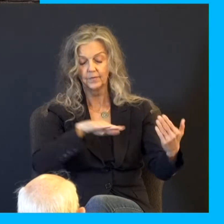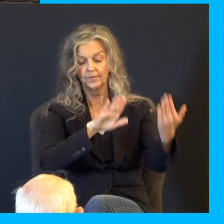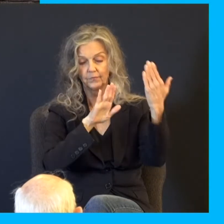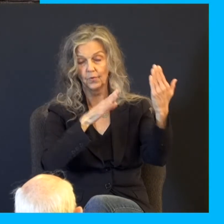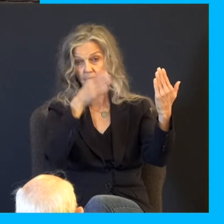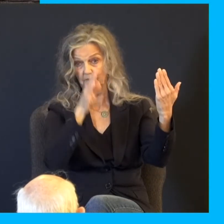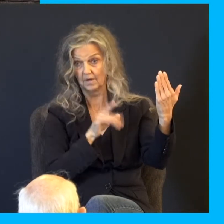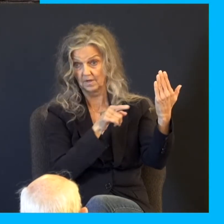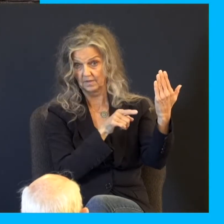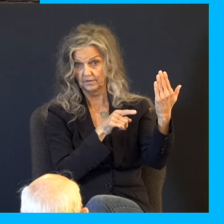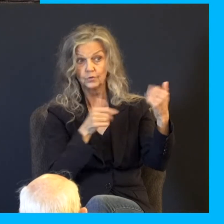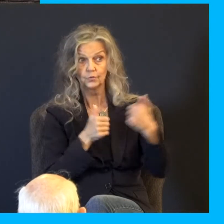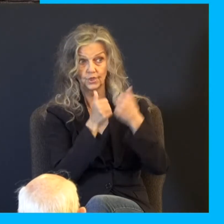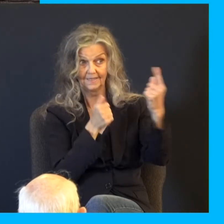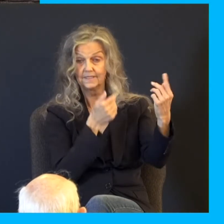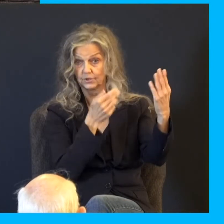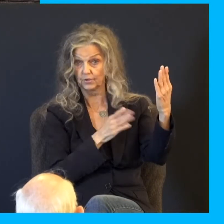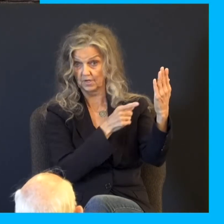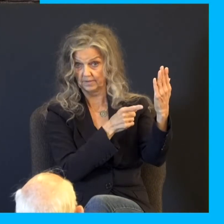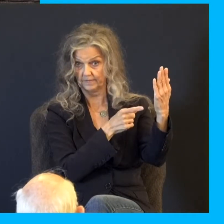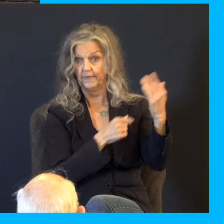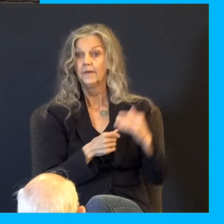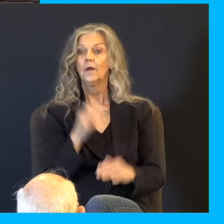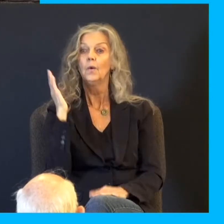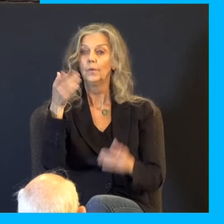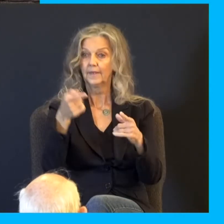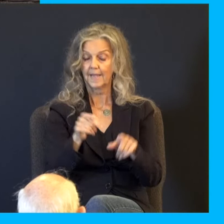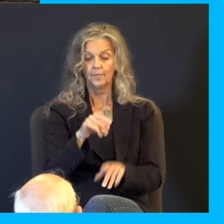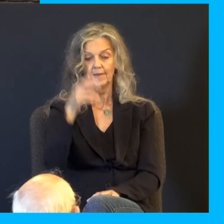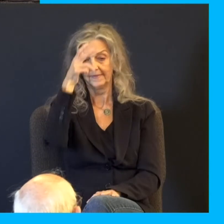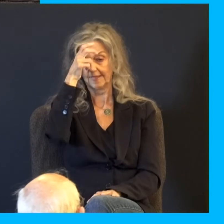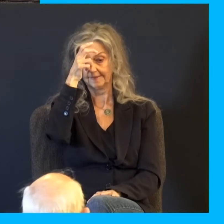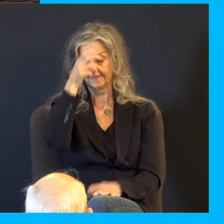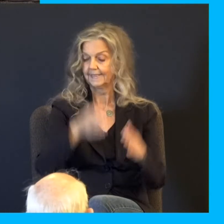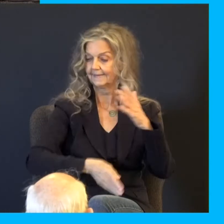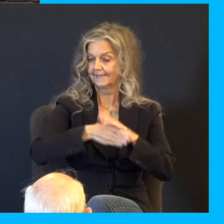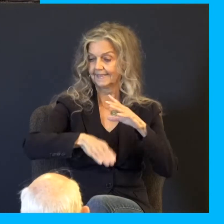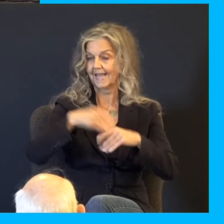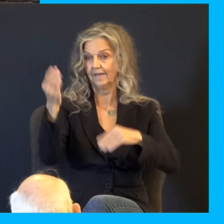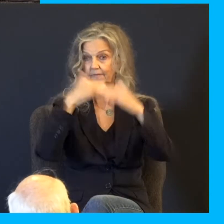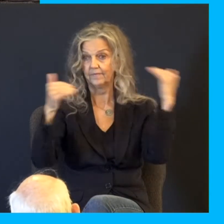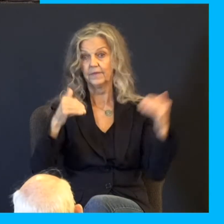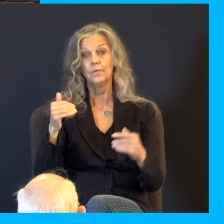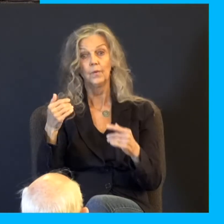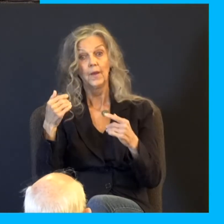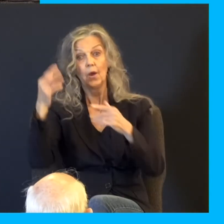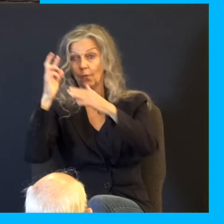challenge the Lord. Now there is a time coming when Satan is thrown out of heaven. That's in Revelation 12. And when he's thrown out of heaven,